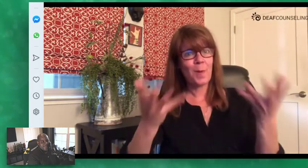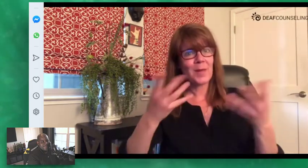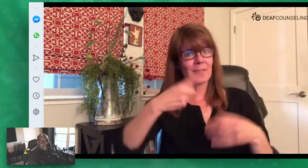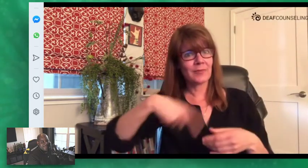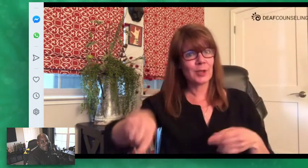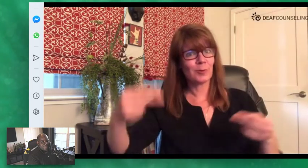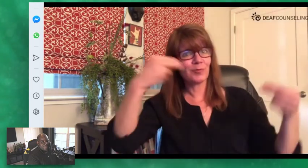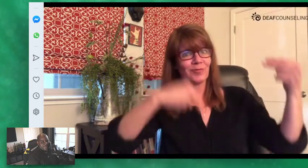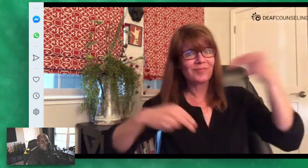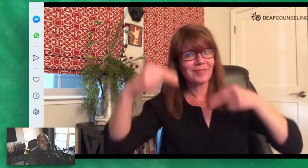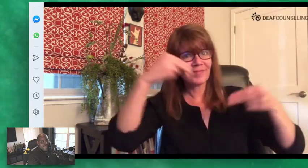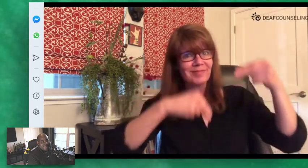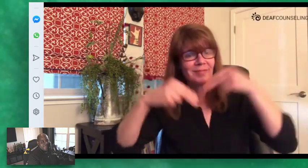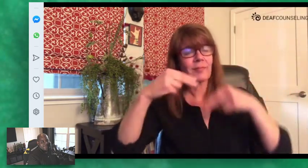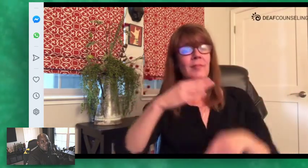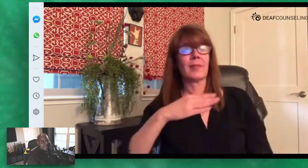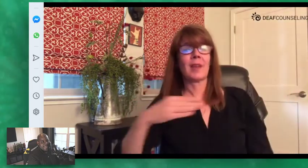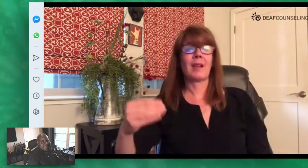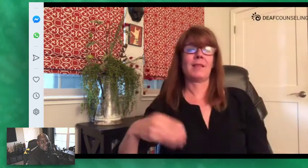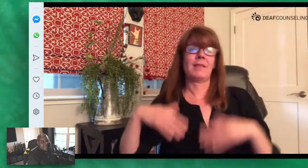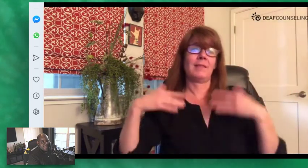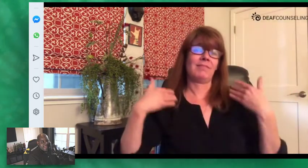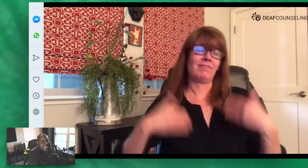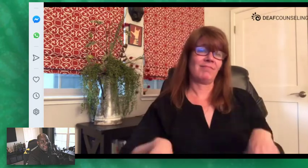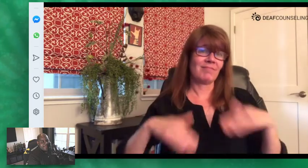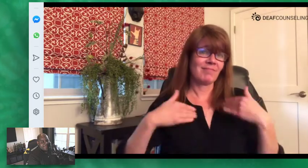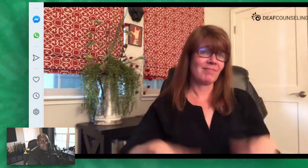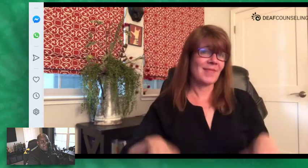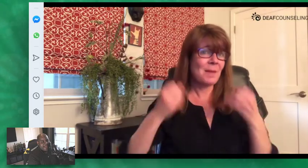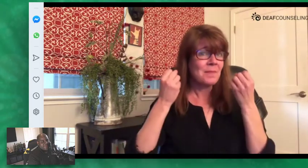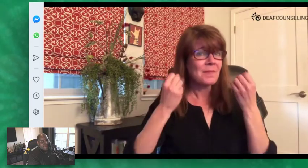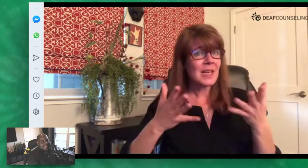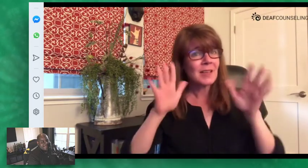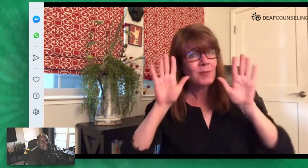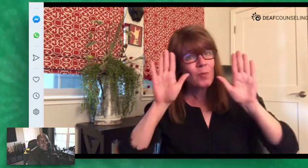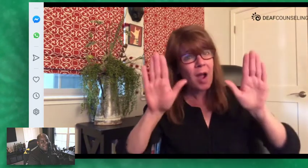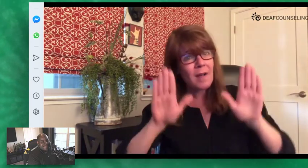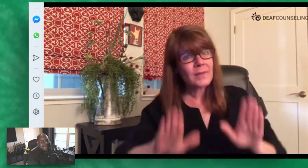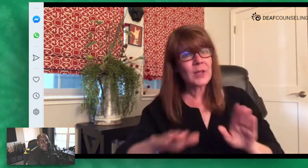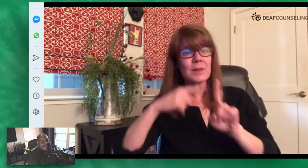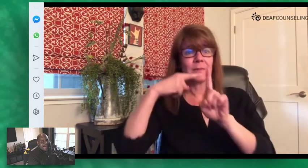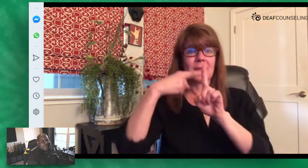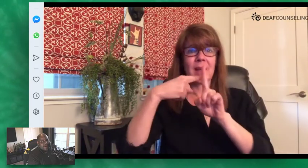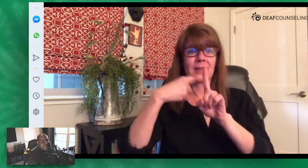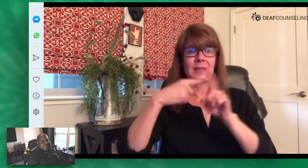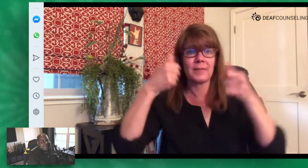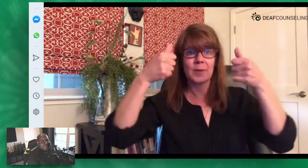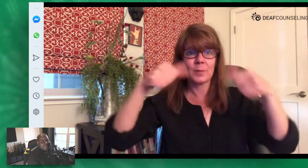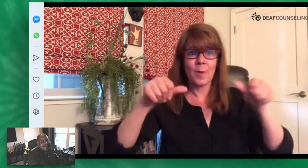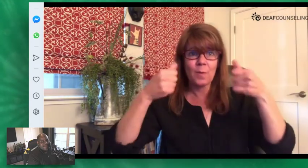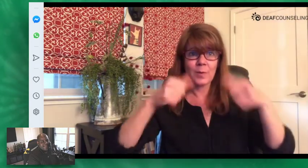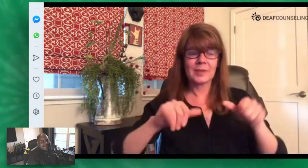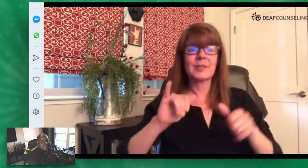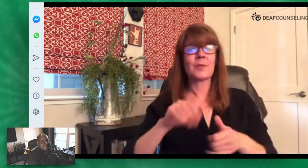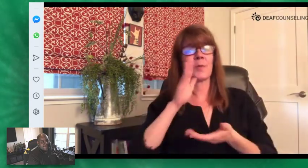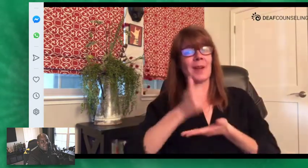so many people joining and I don't know what that sign is uh wonderful positive posts